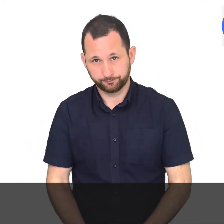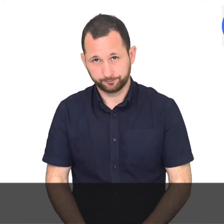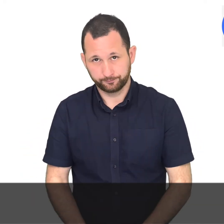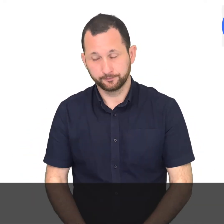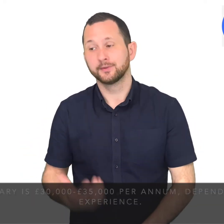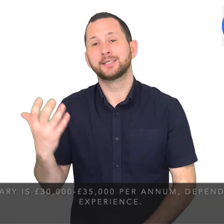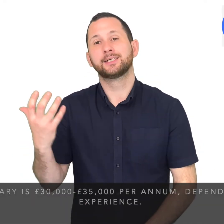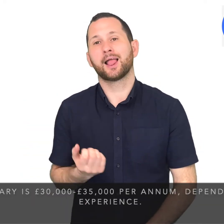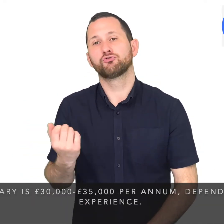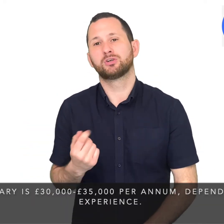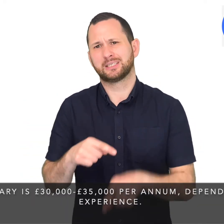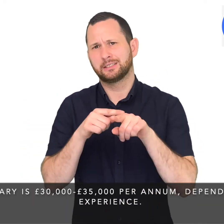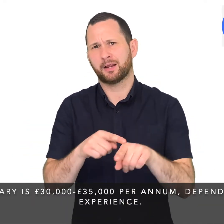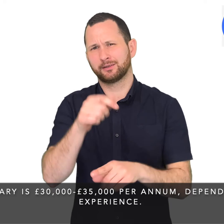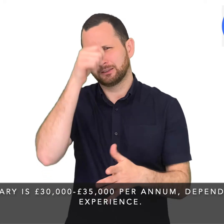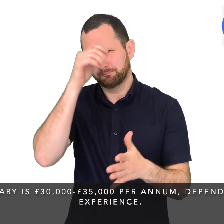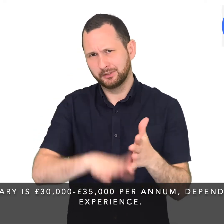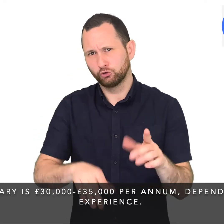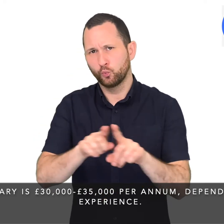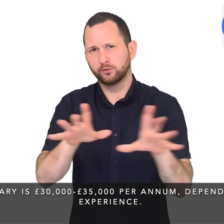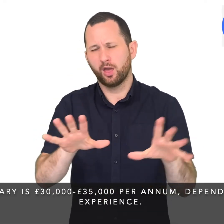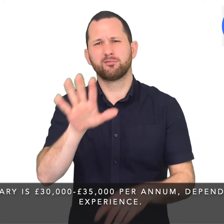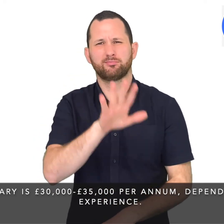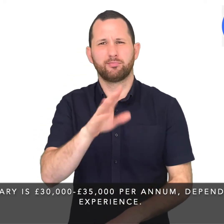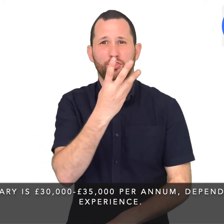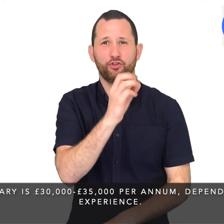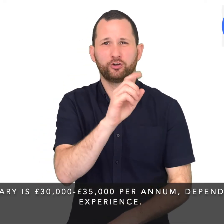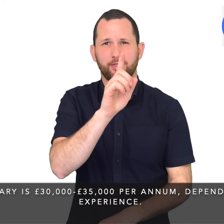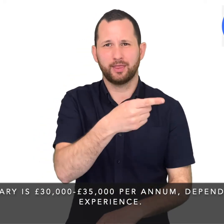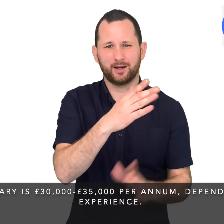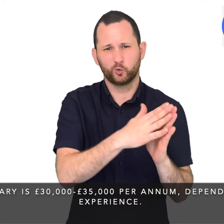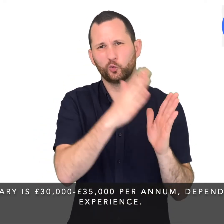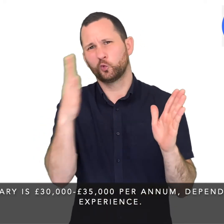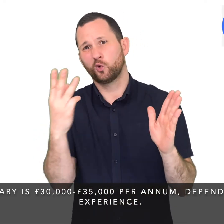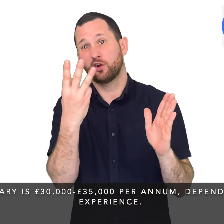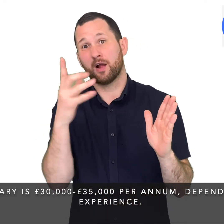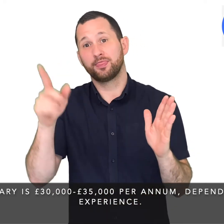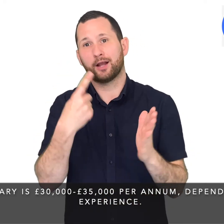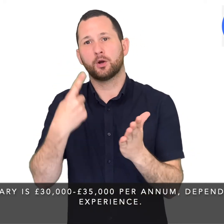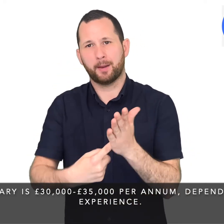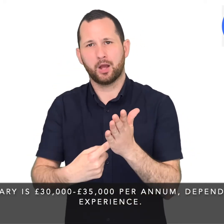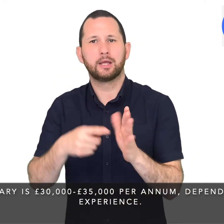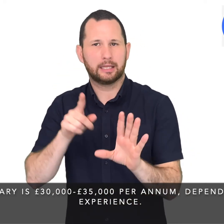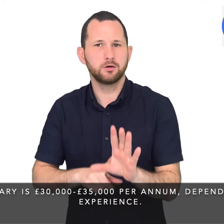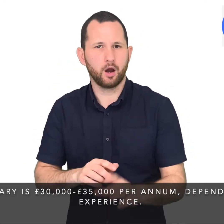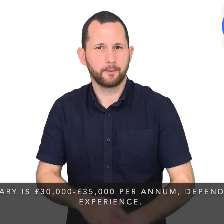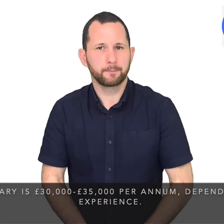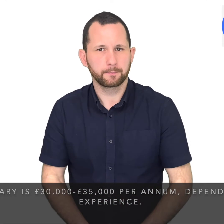This is a fixed-term post